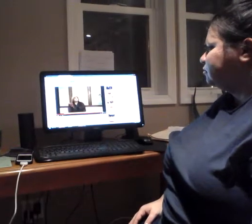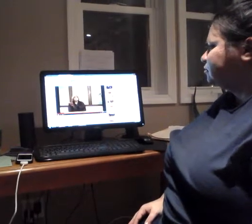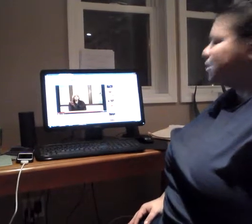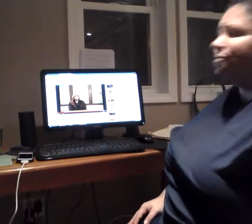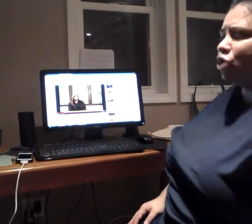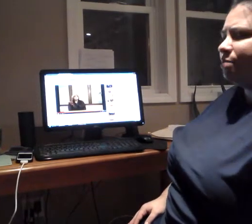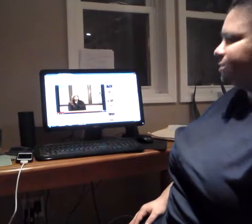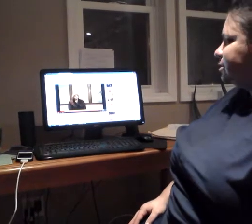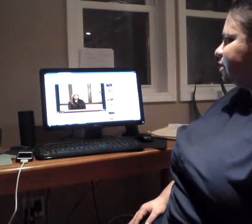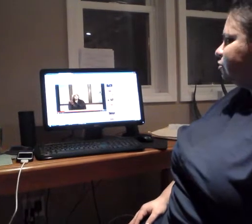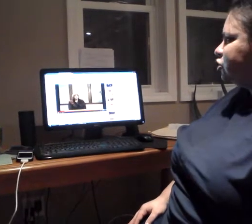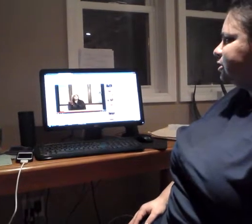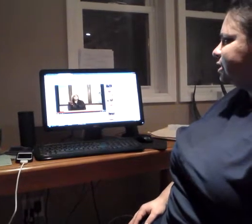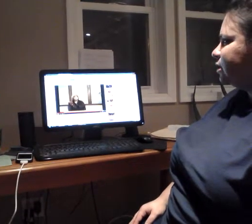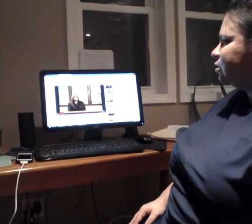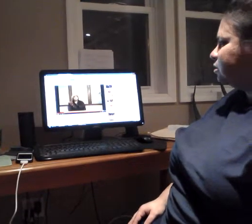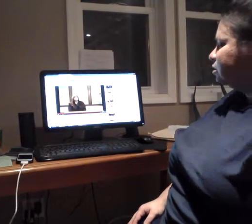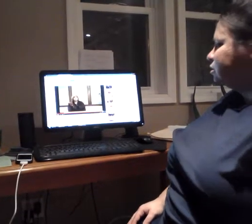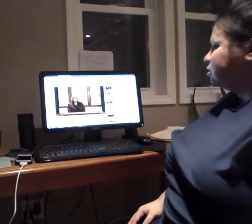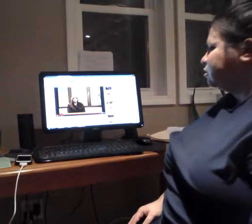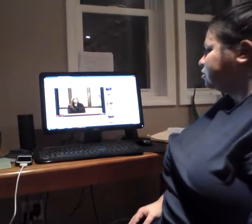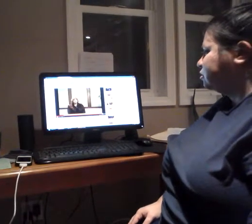I'm sorry I missed that I'll send you an email